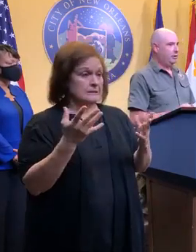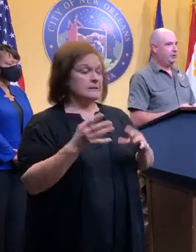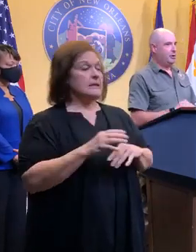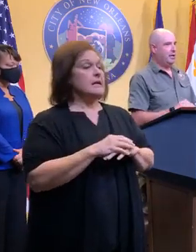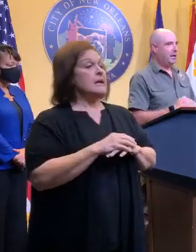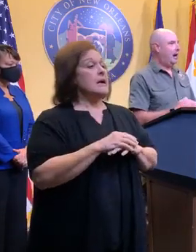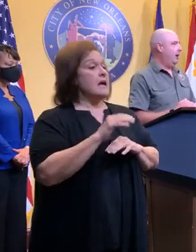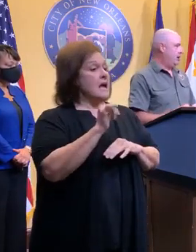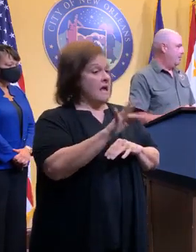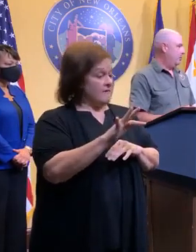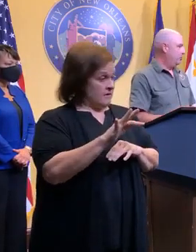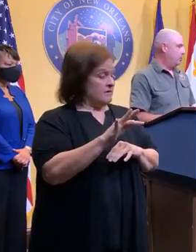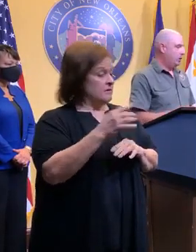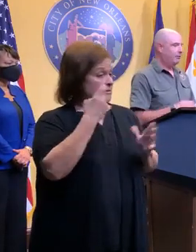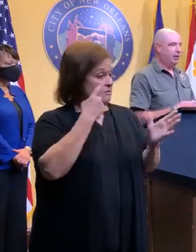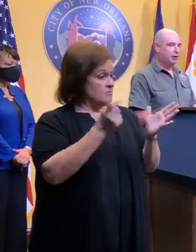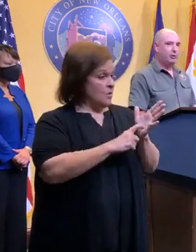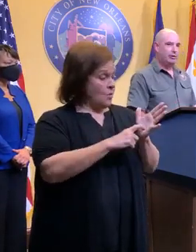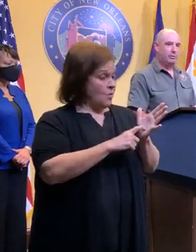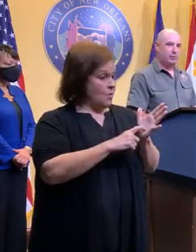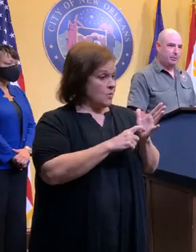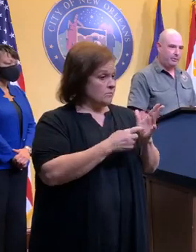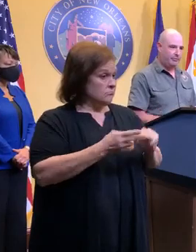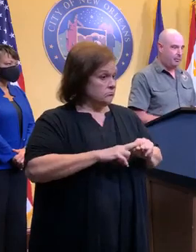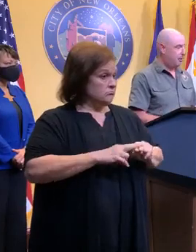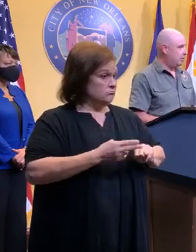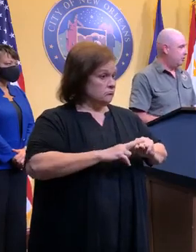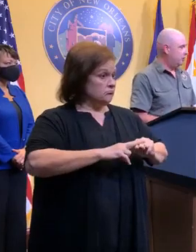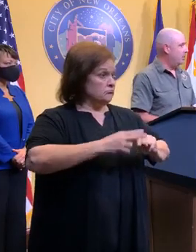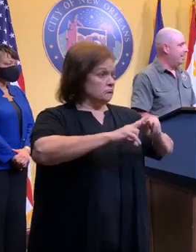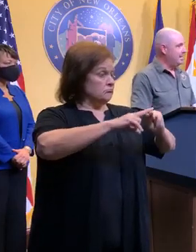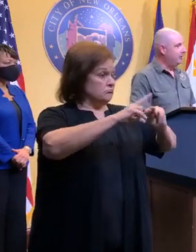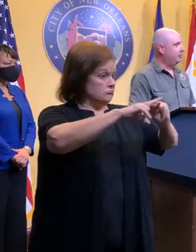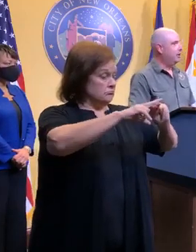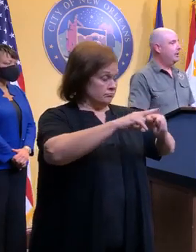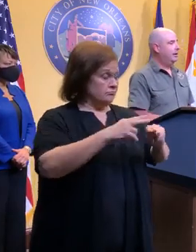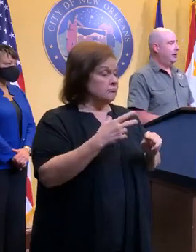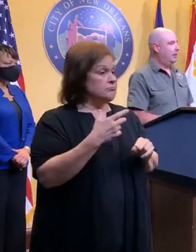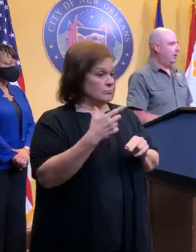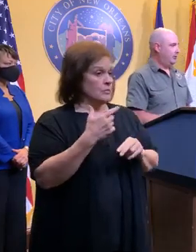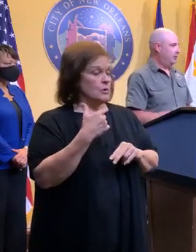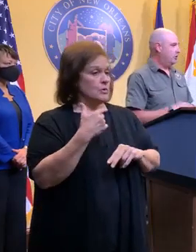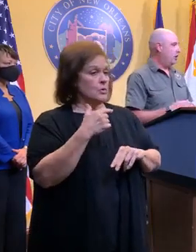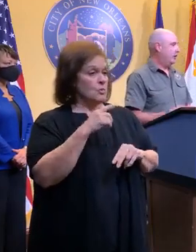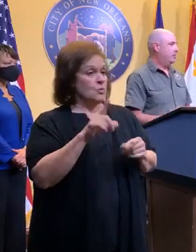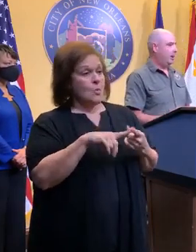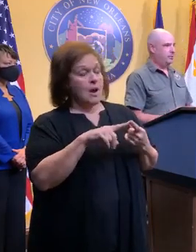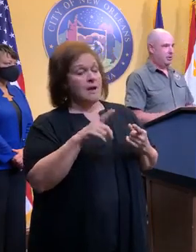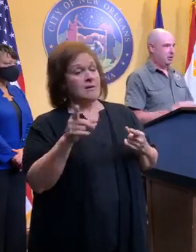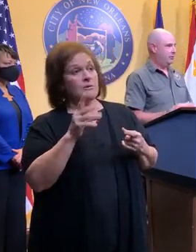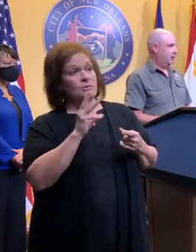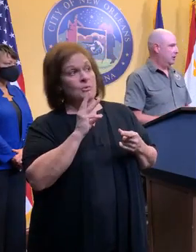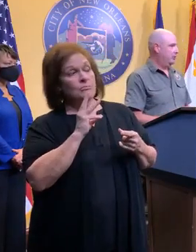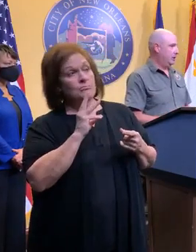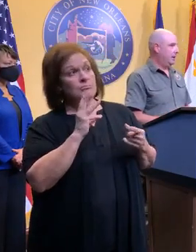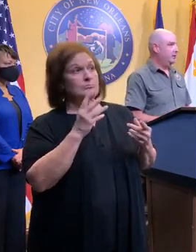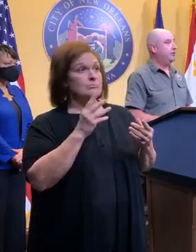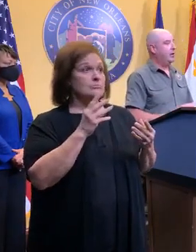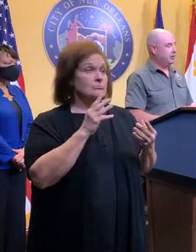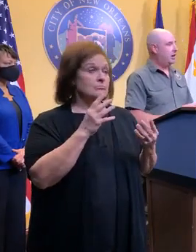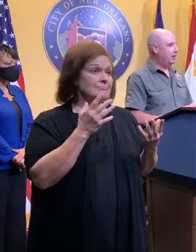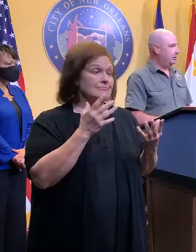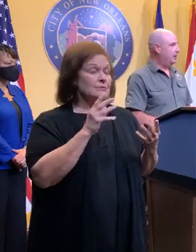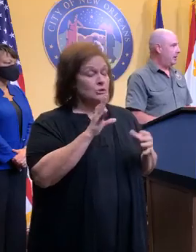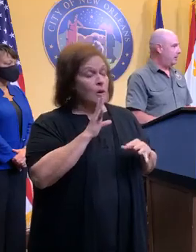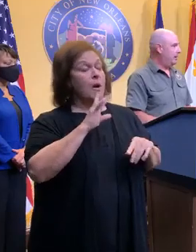and we start getting higher numbers, we'll work very closely with the Flood Protection Authority East when they start talking about the potential for closing